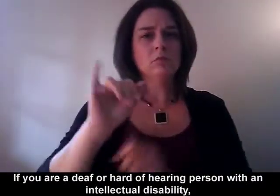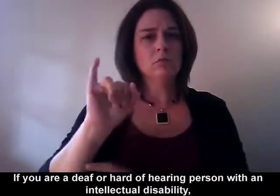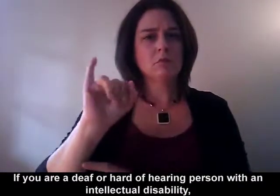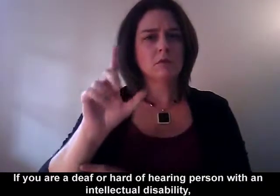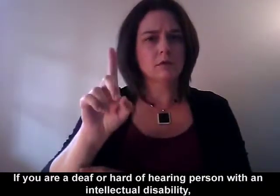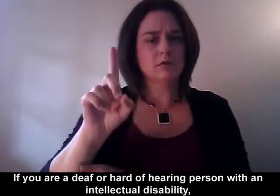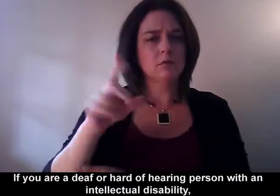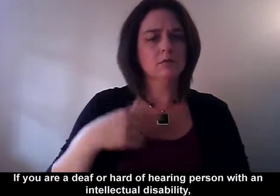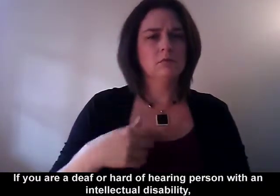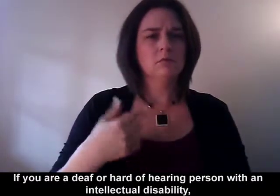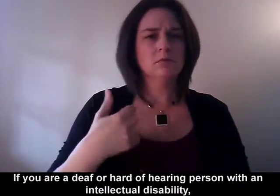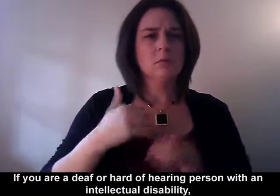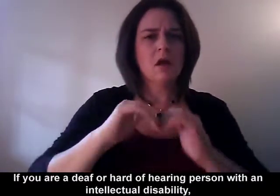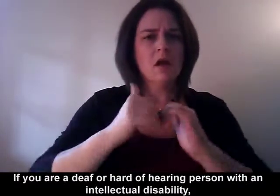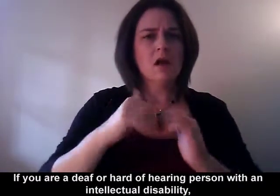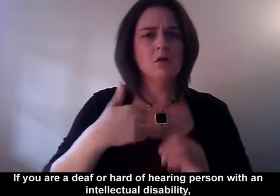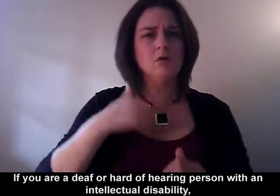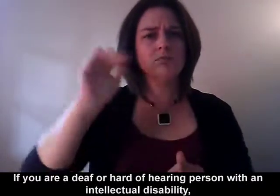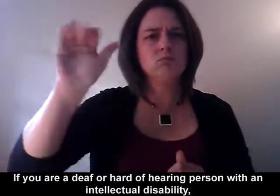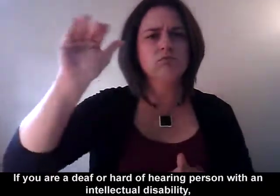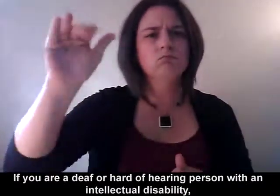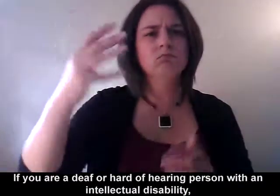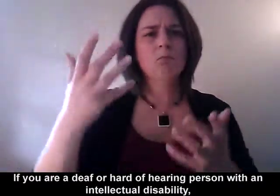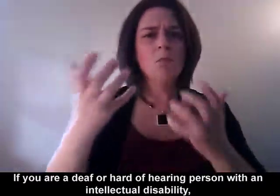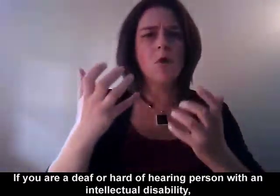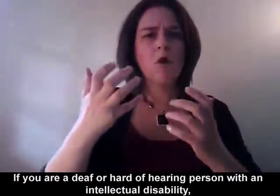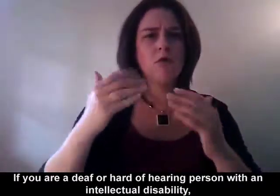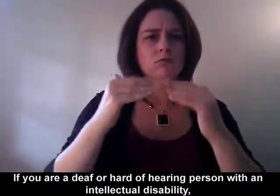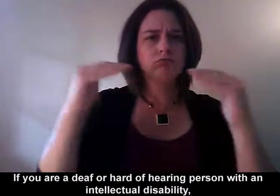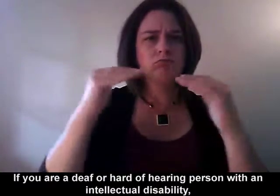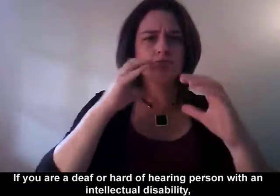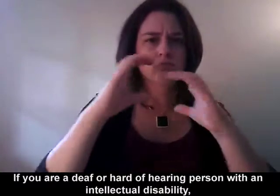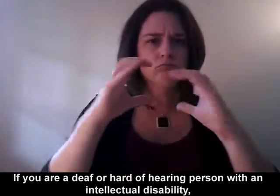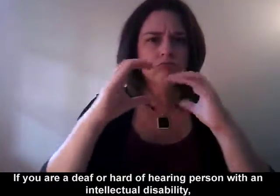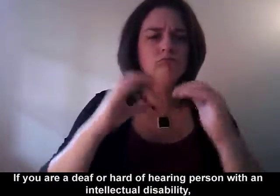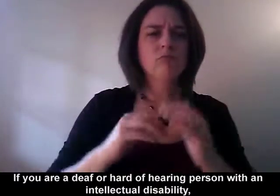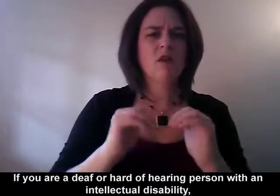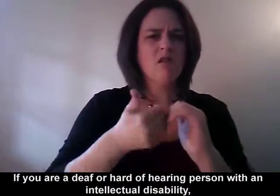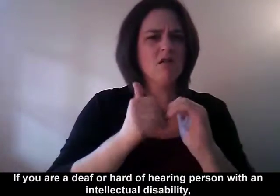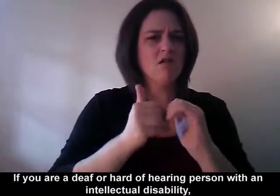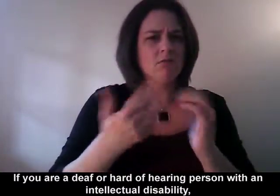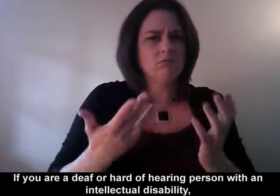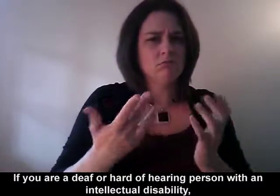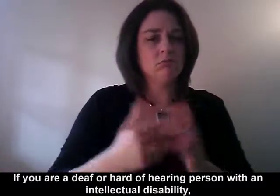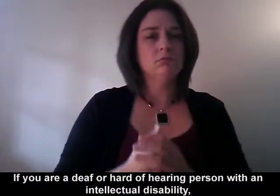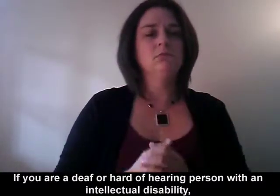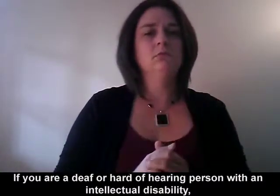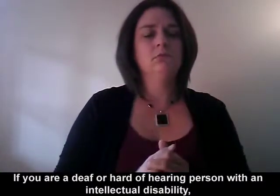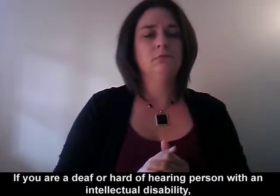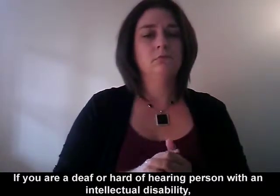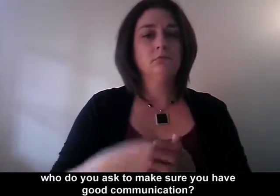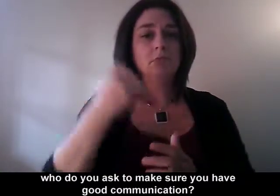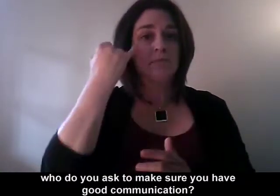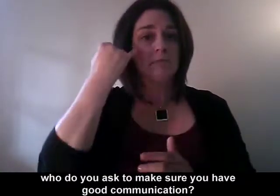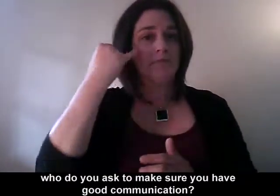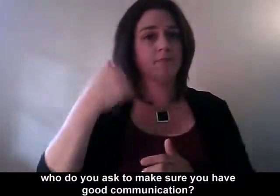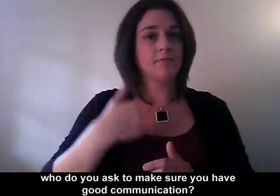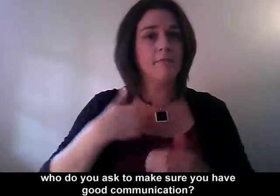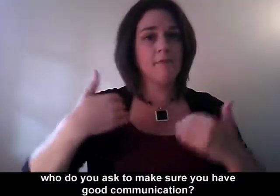If you are a deaf or hard of hearing person with an intellectual disability, who do you ask